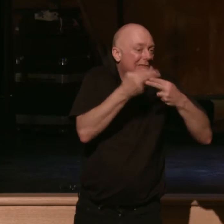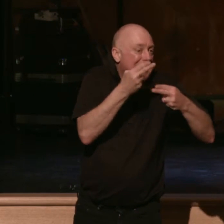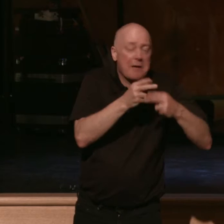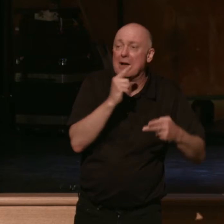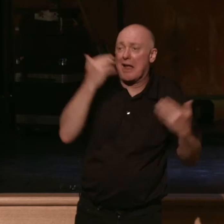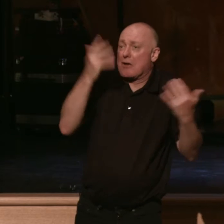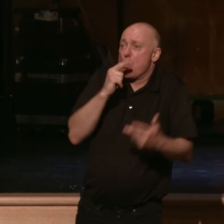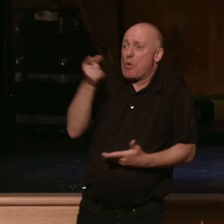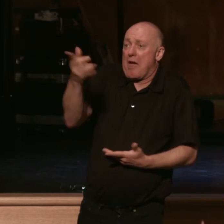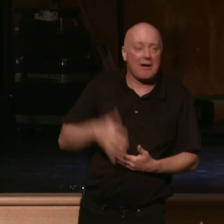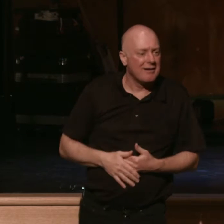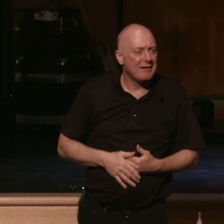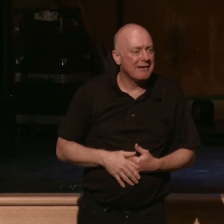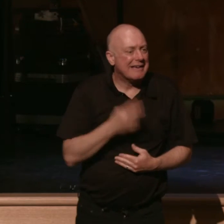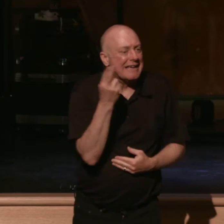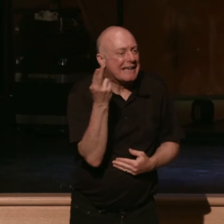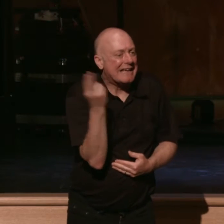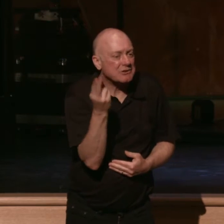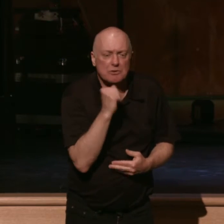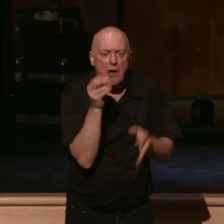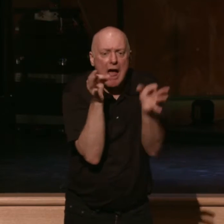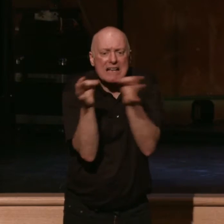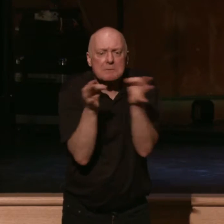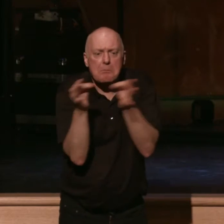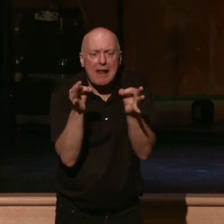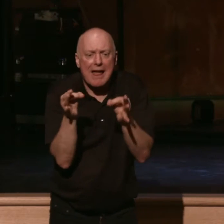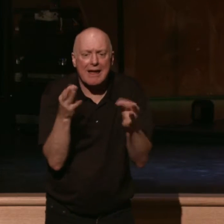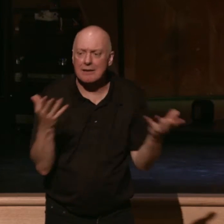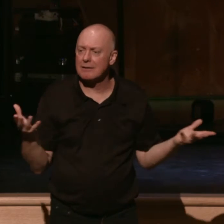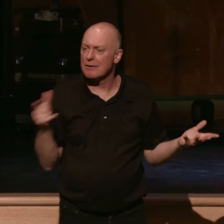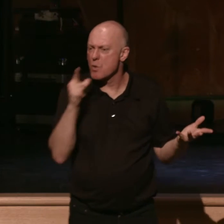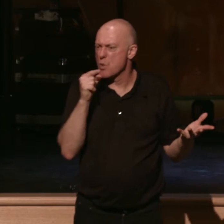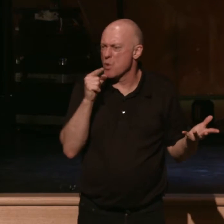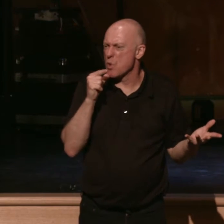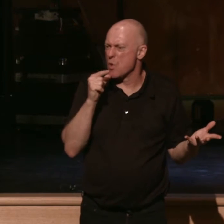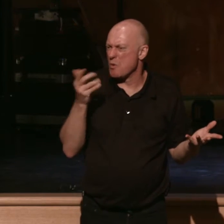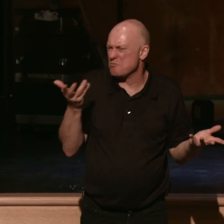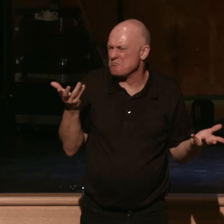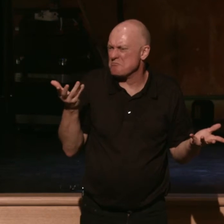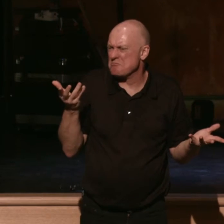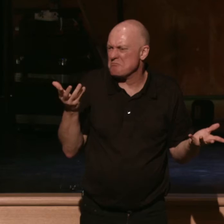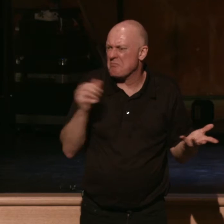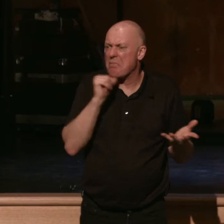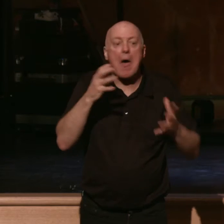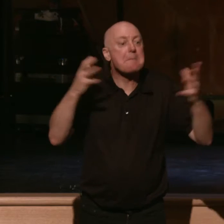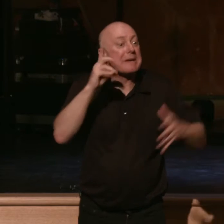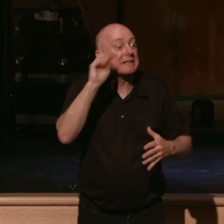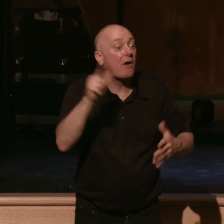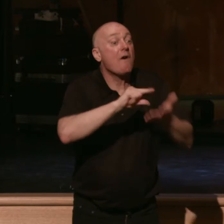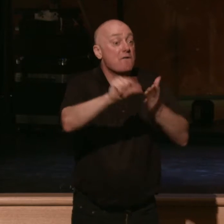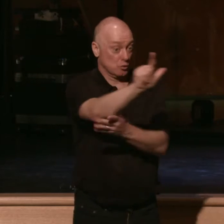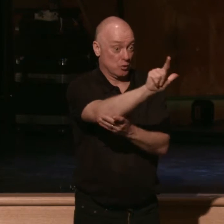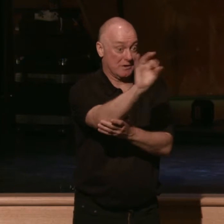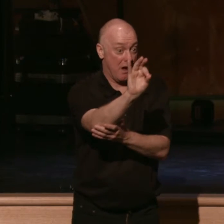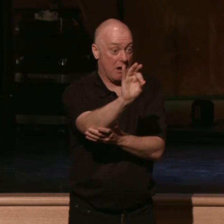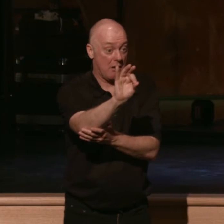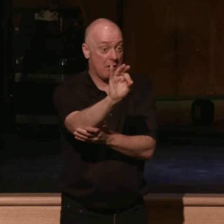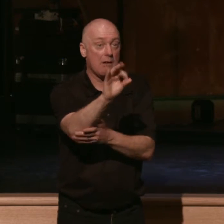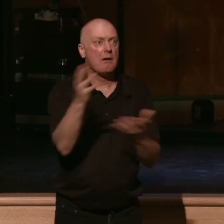I guess history didn't seem to make a big deal of them. Not a big deal. Verse 29. Then I said to them, do not be